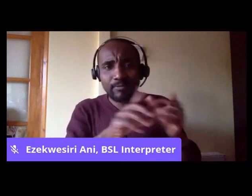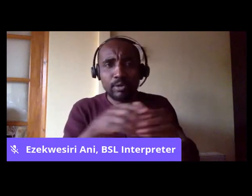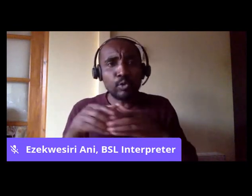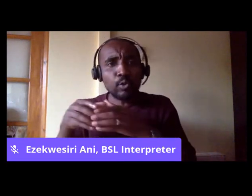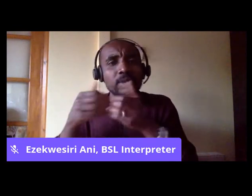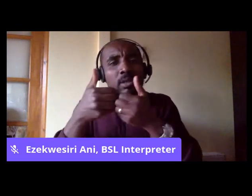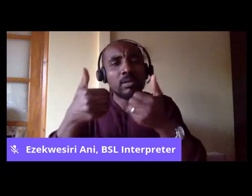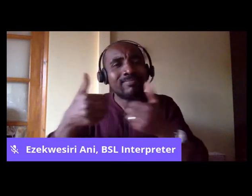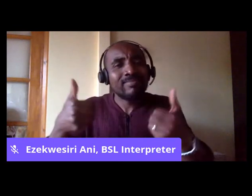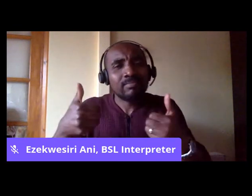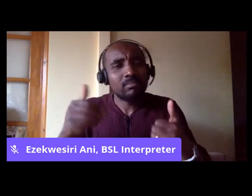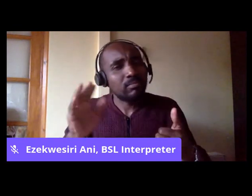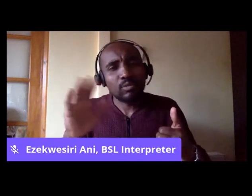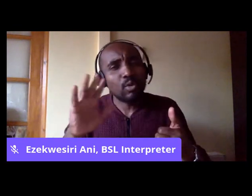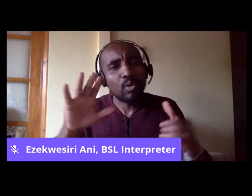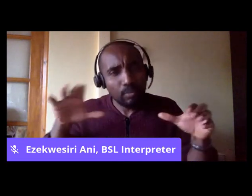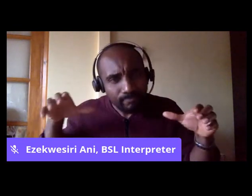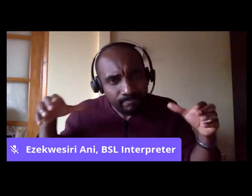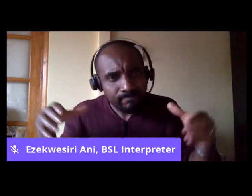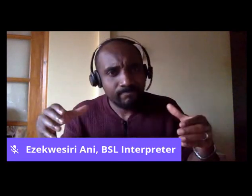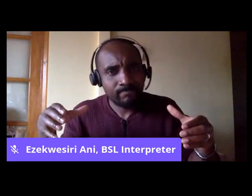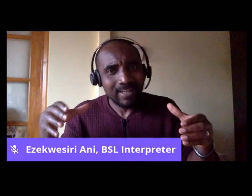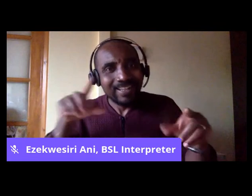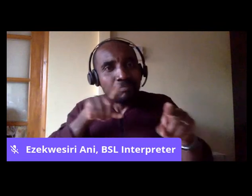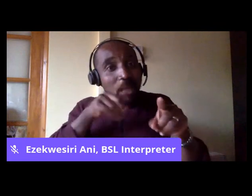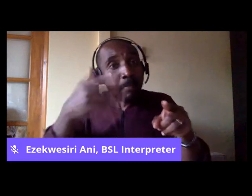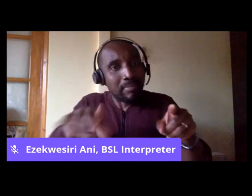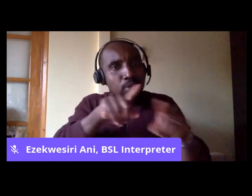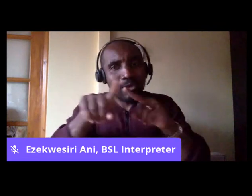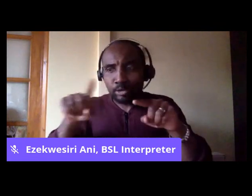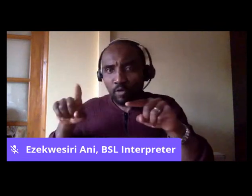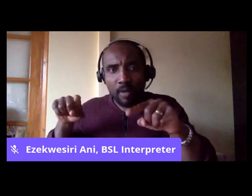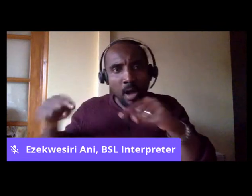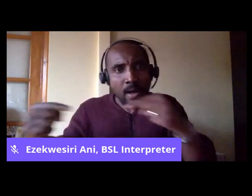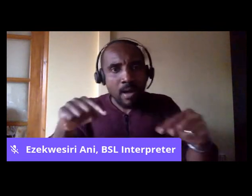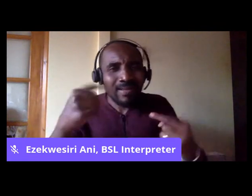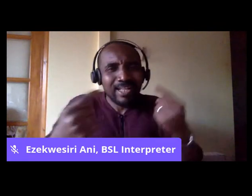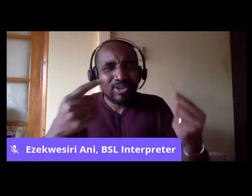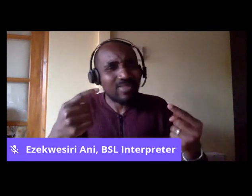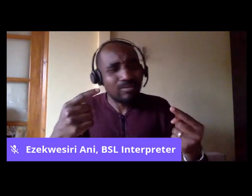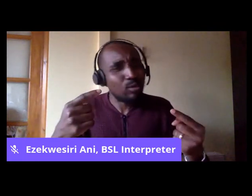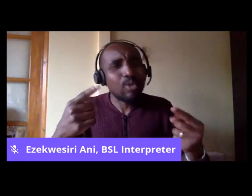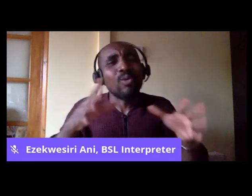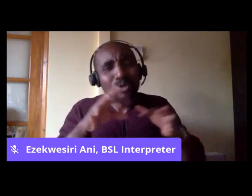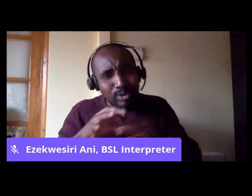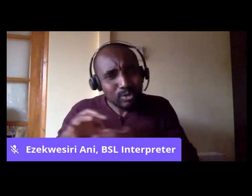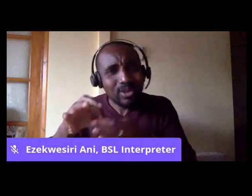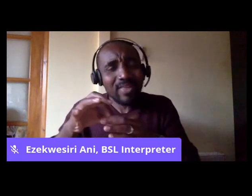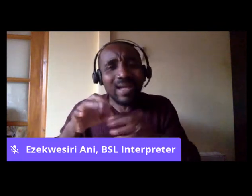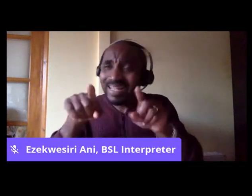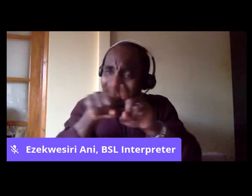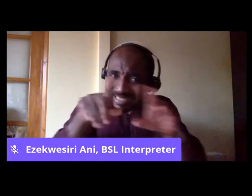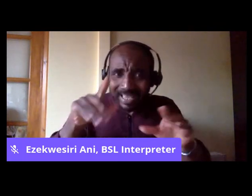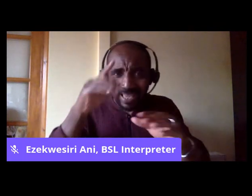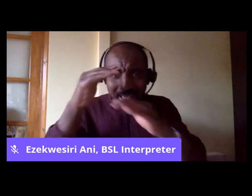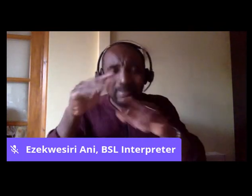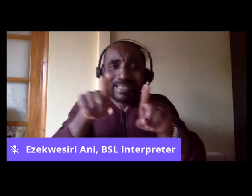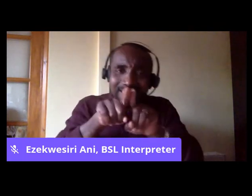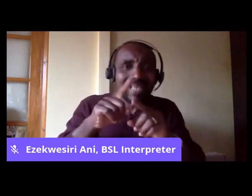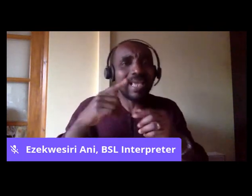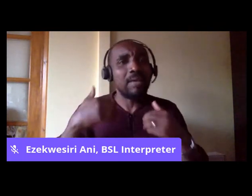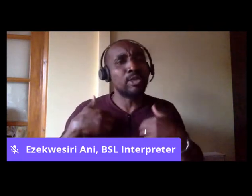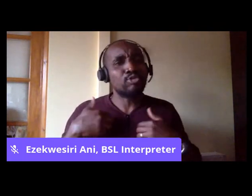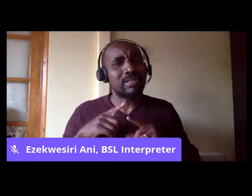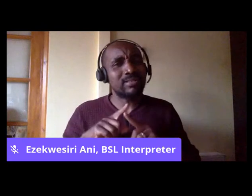that they should turn, that they should try to get that community to turn against other communities. And it's actually in the interests of those capitalists of very different colours